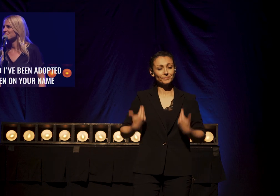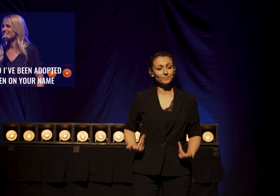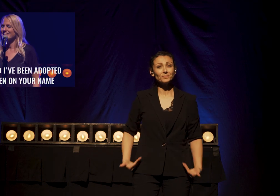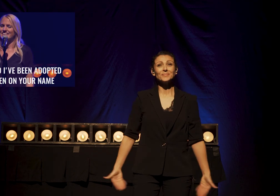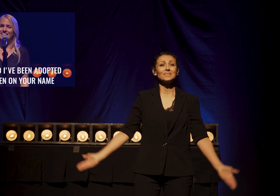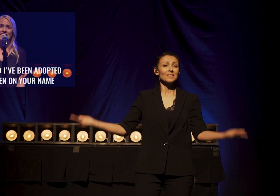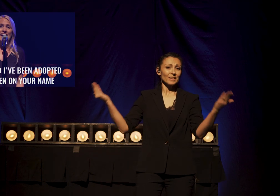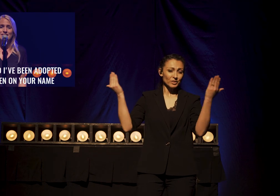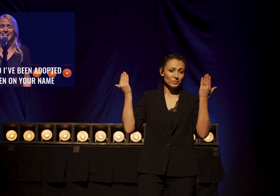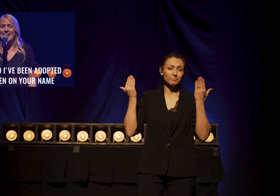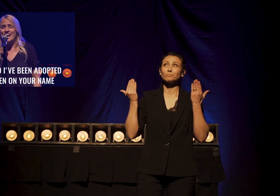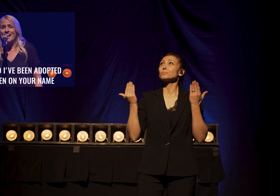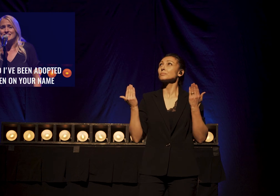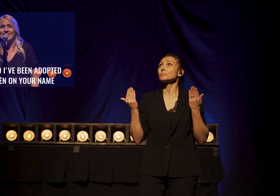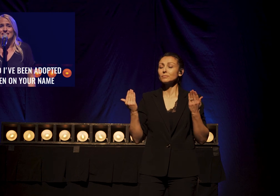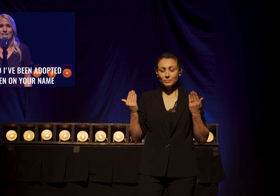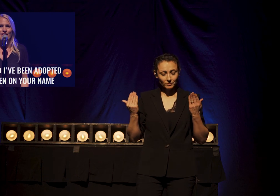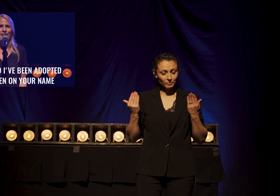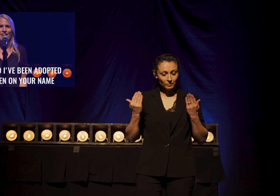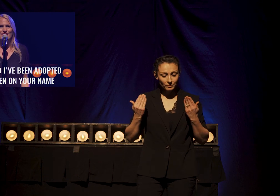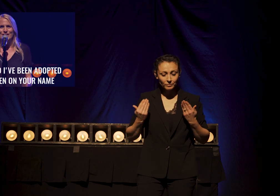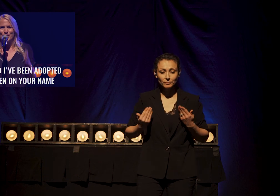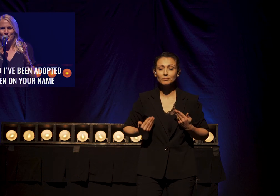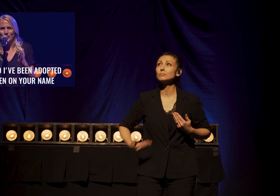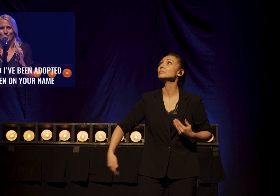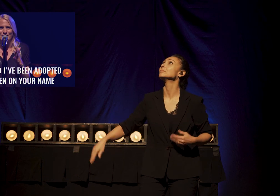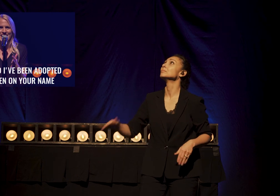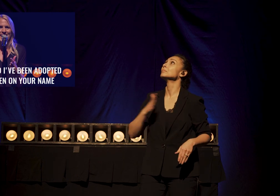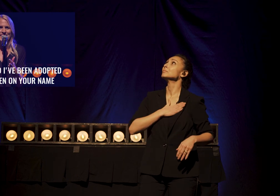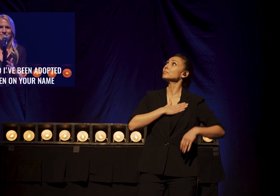I've taken on your name.